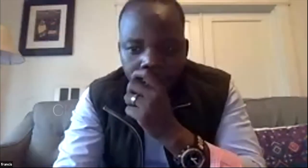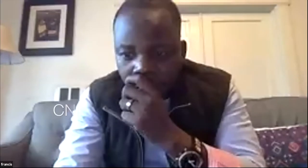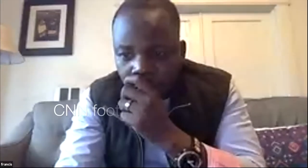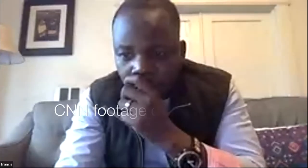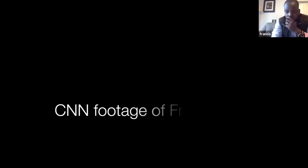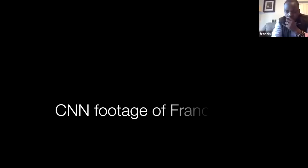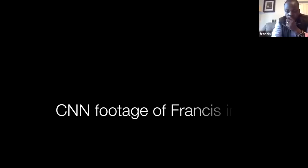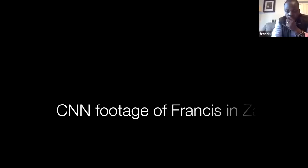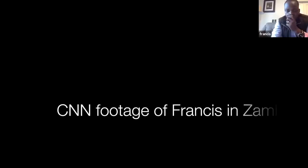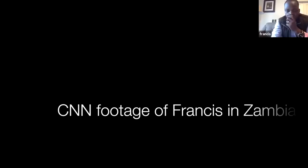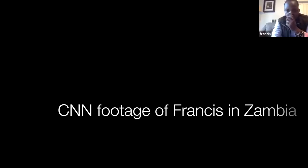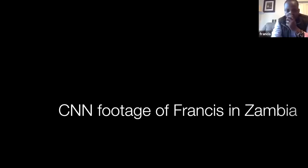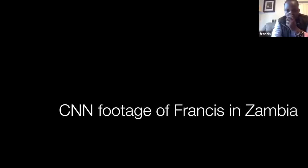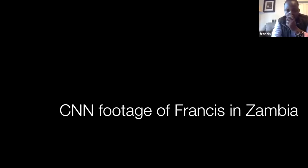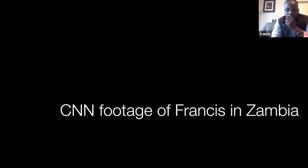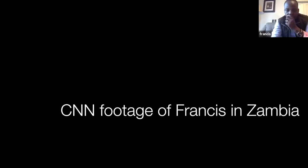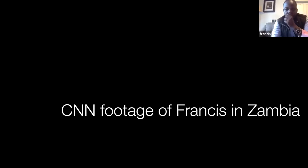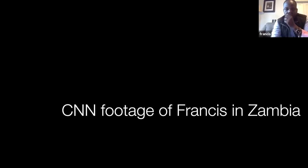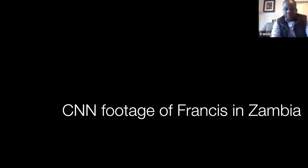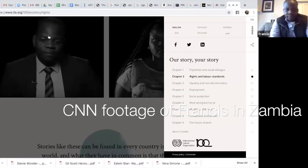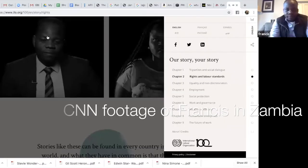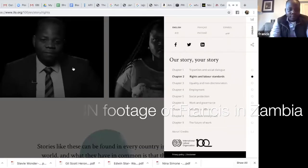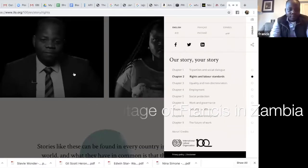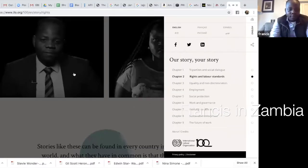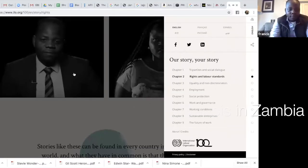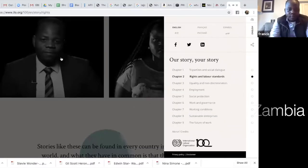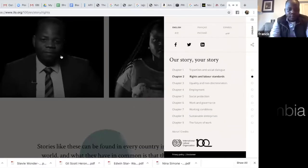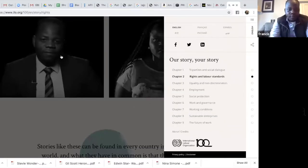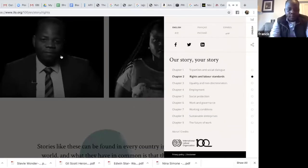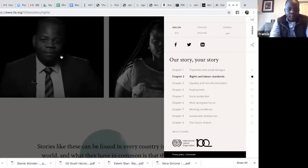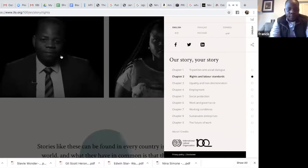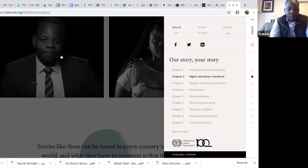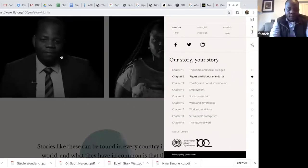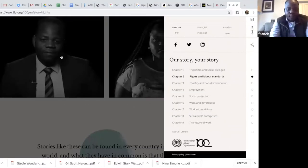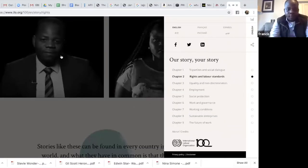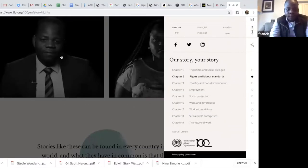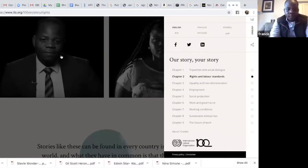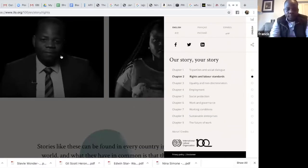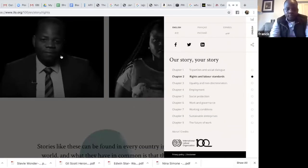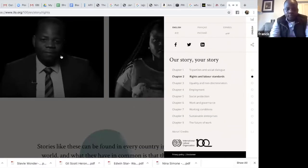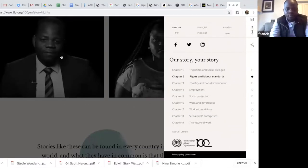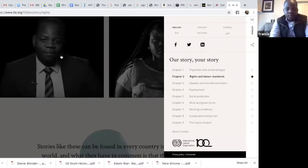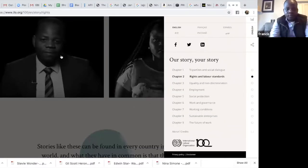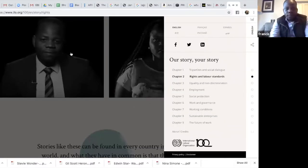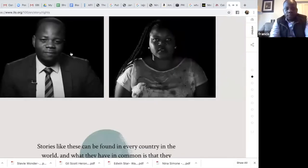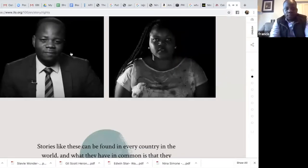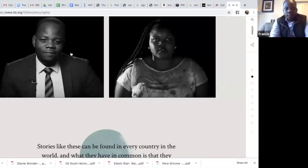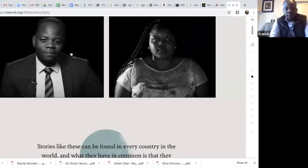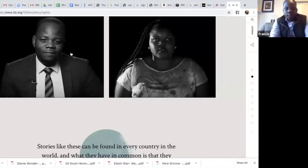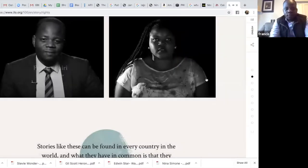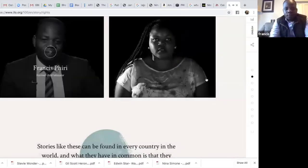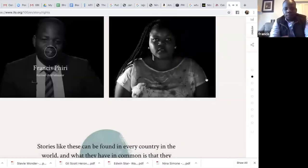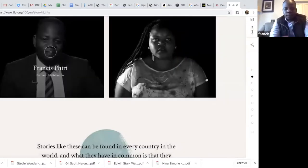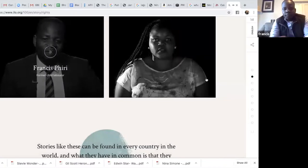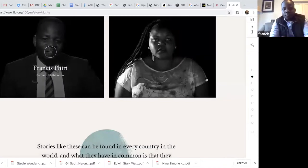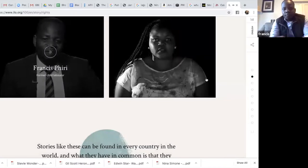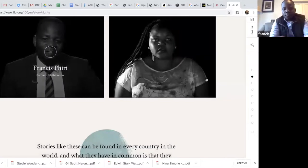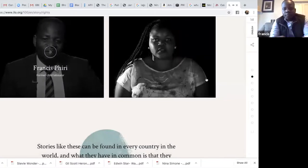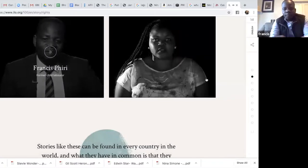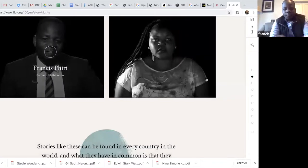tell him also when francis uh got deaf he was a malaria right right he was became deaf when he